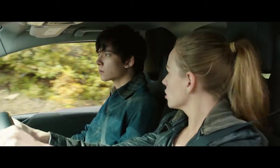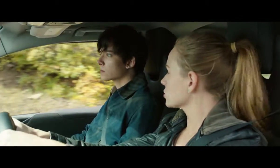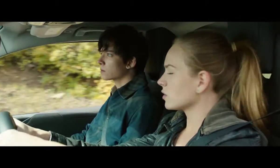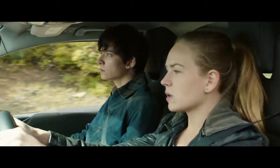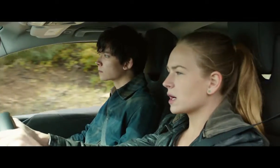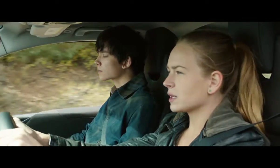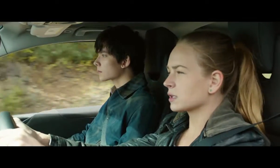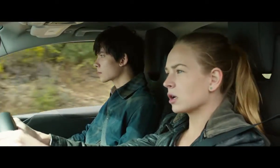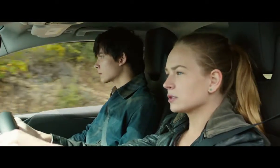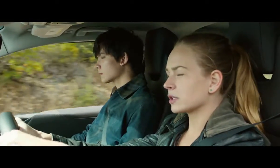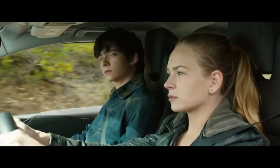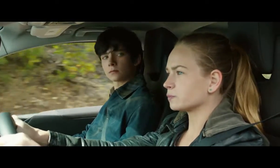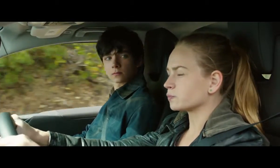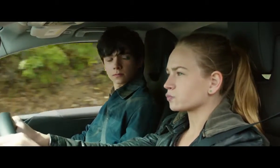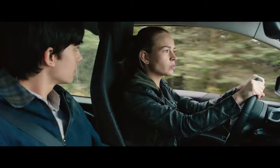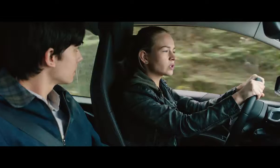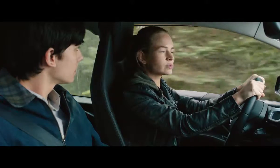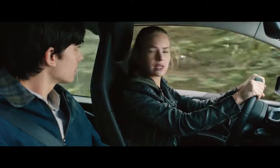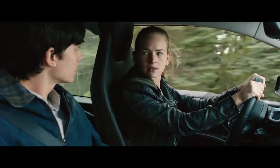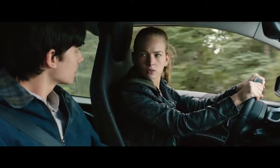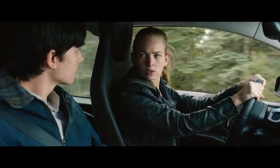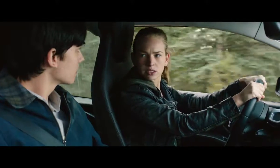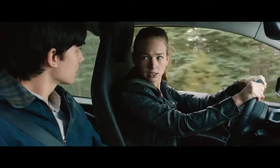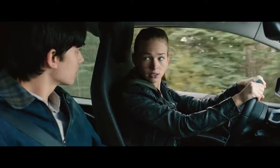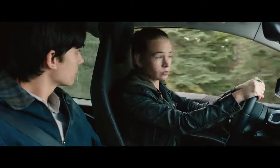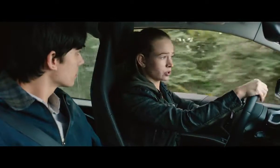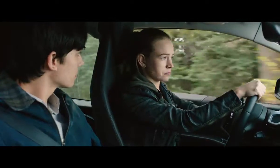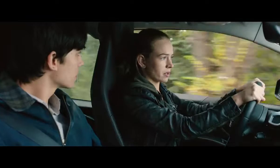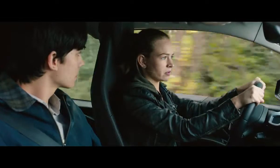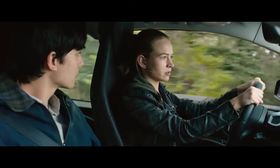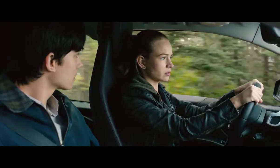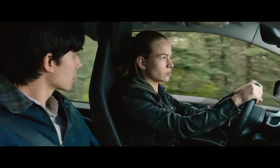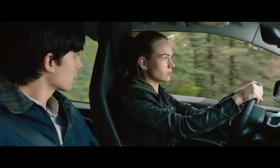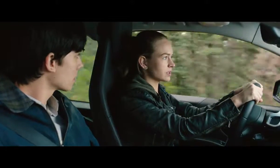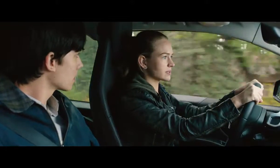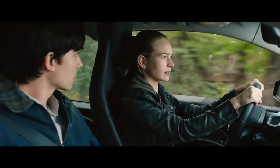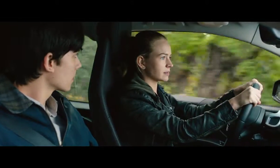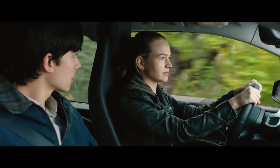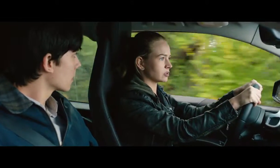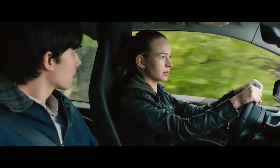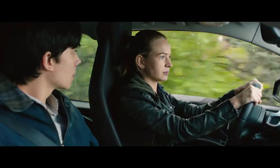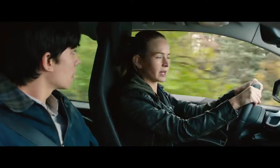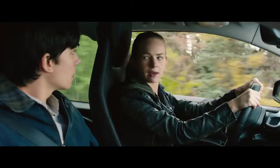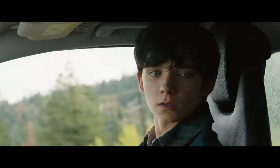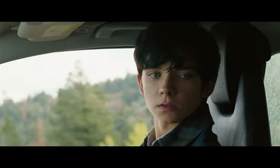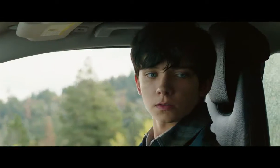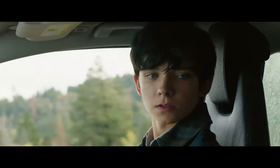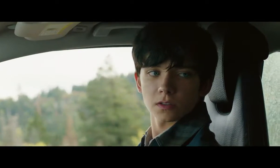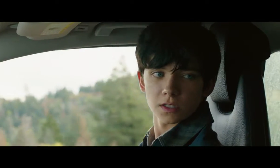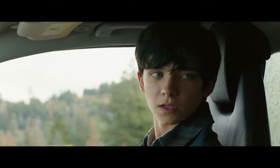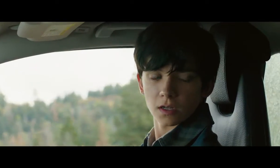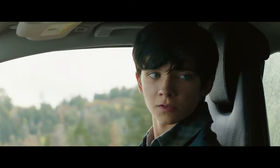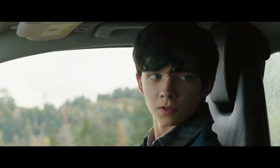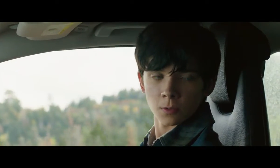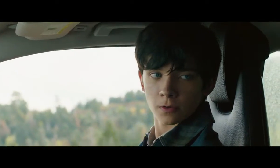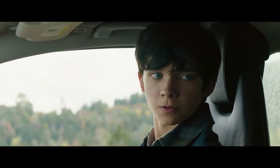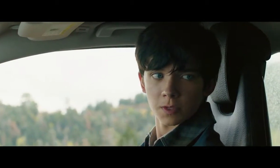so uh gardner when you said that you killed your mother what exactly did you mean by that she died giving birth